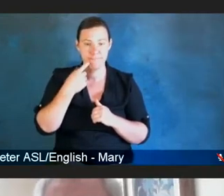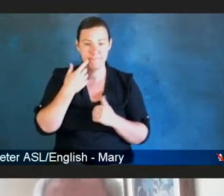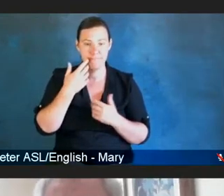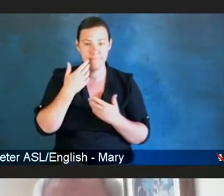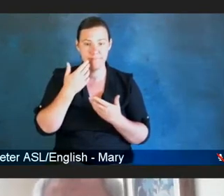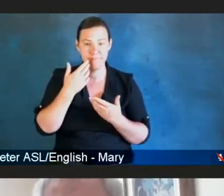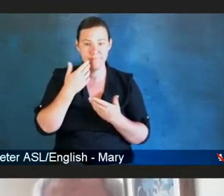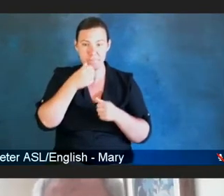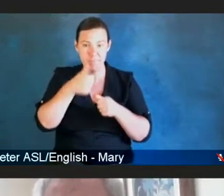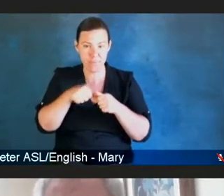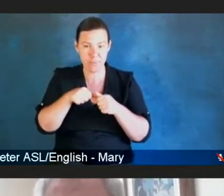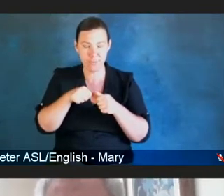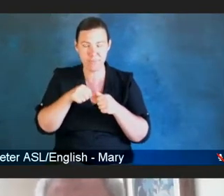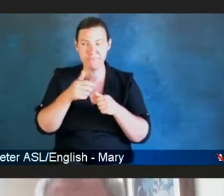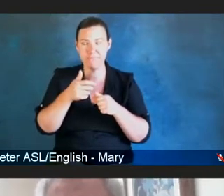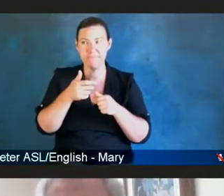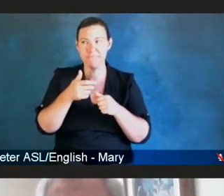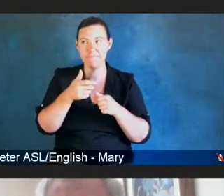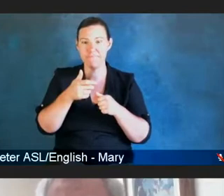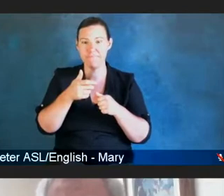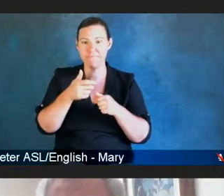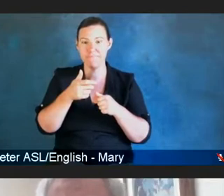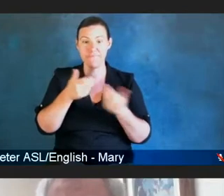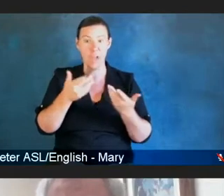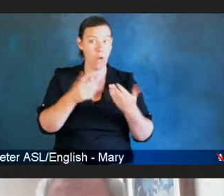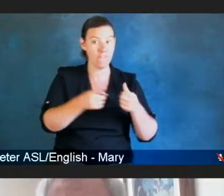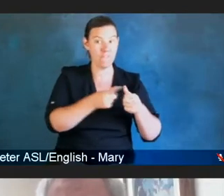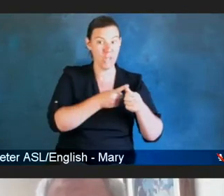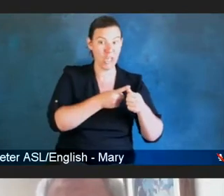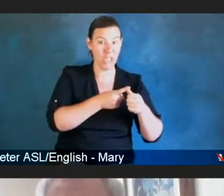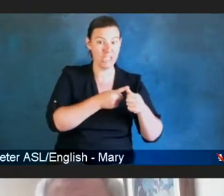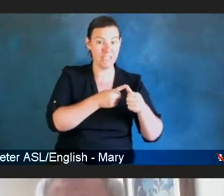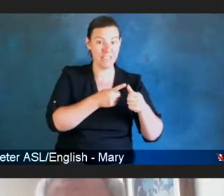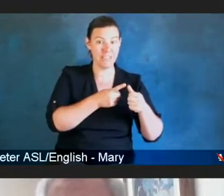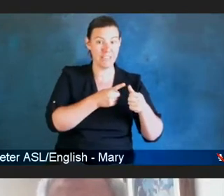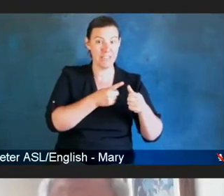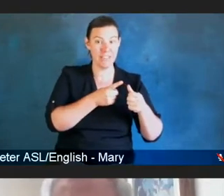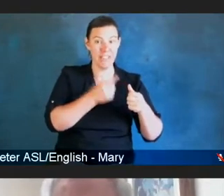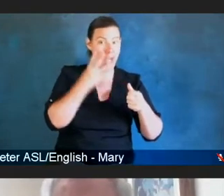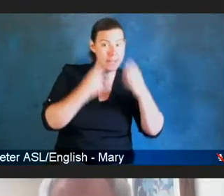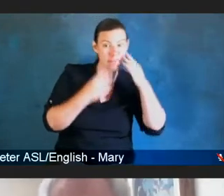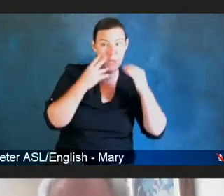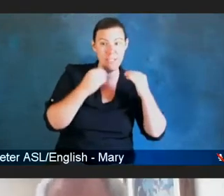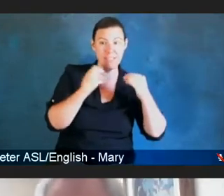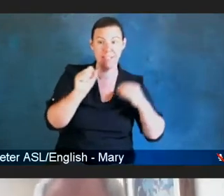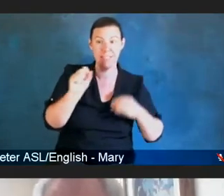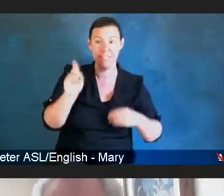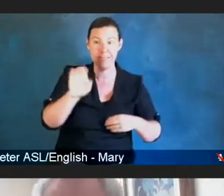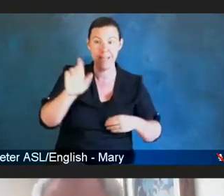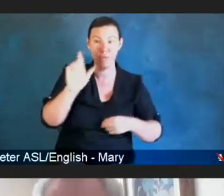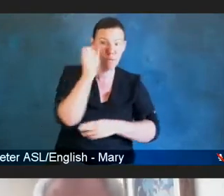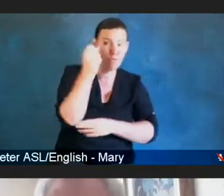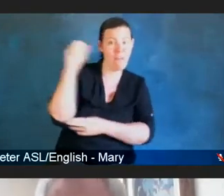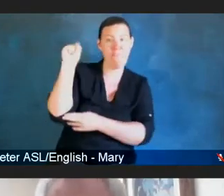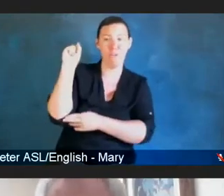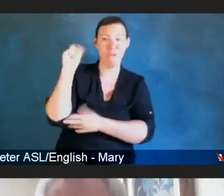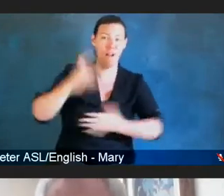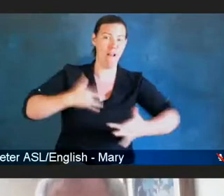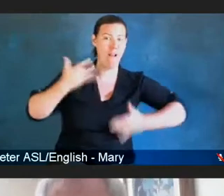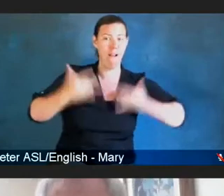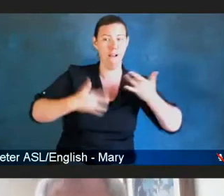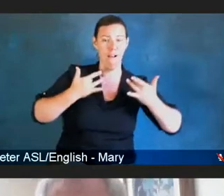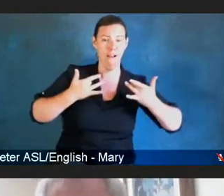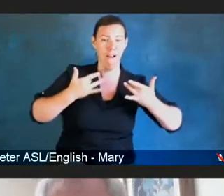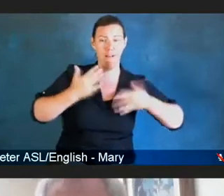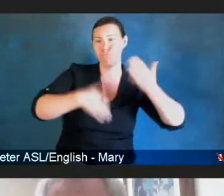coming out of the sexual revolution, Tom, where the only thing I had to worry about in regards to any